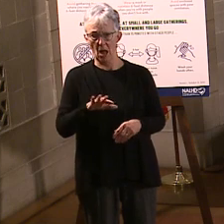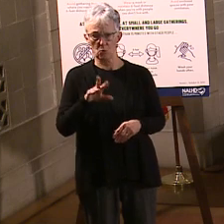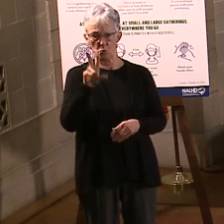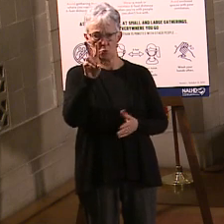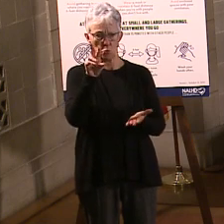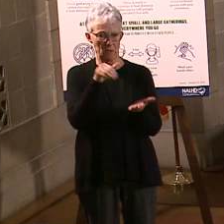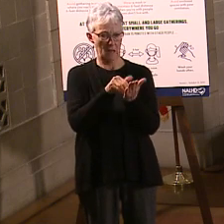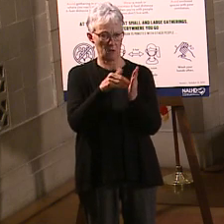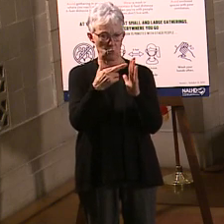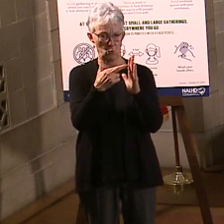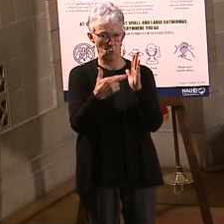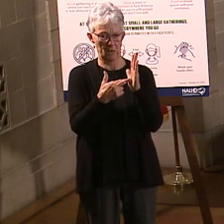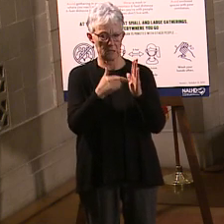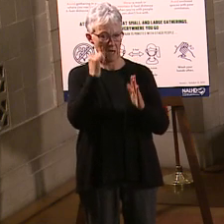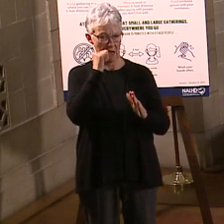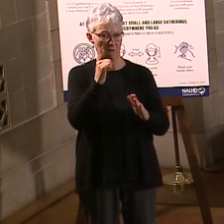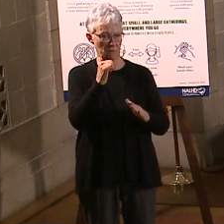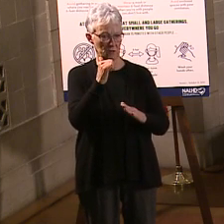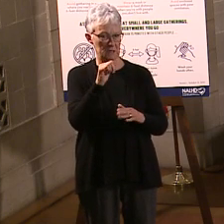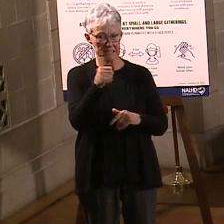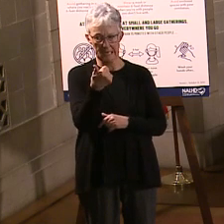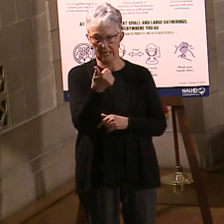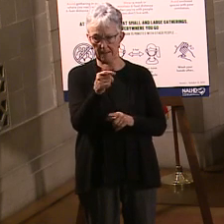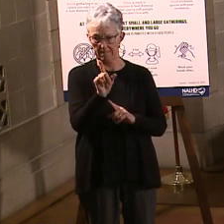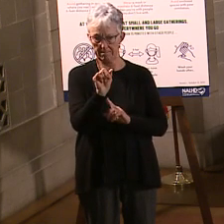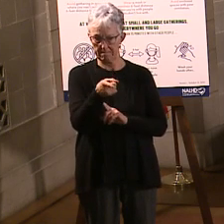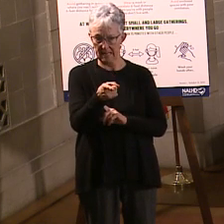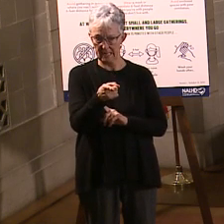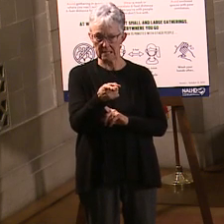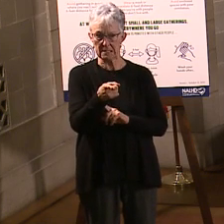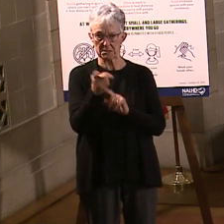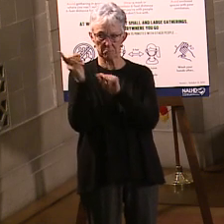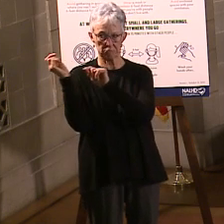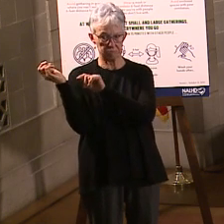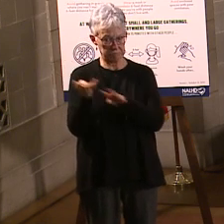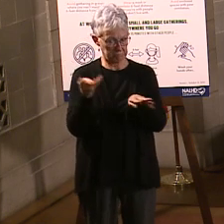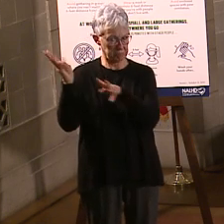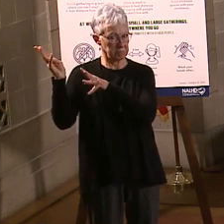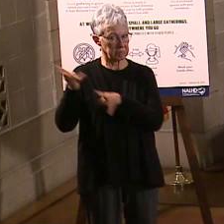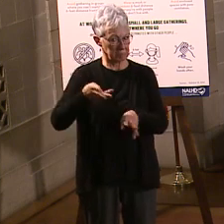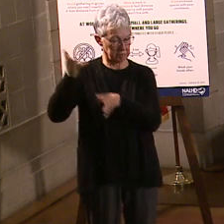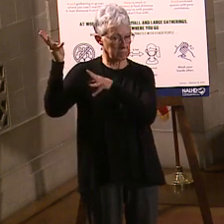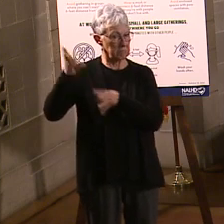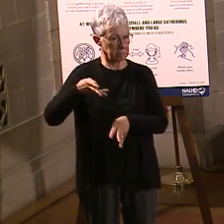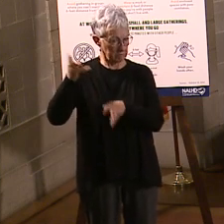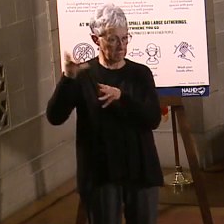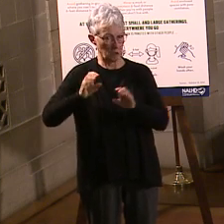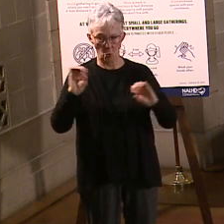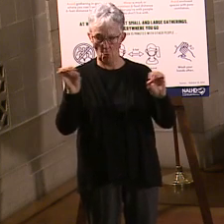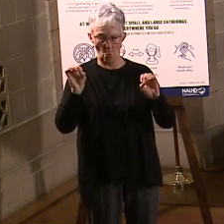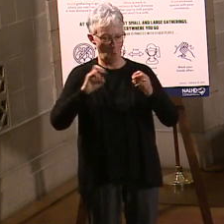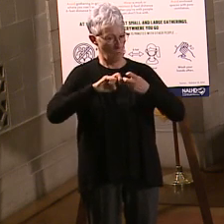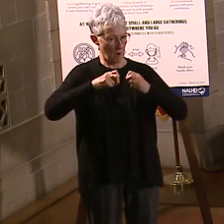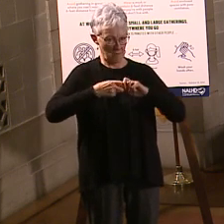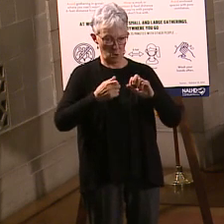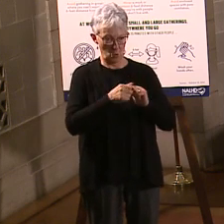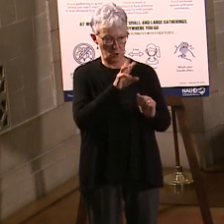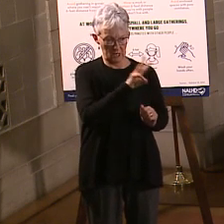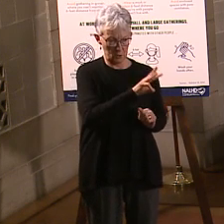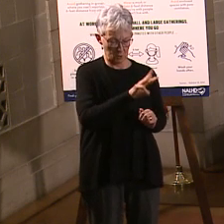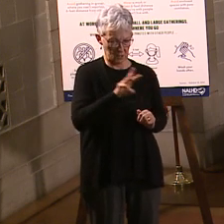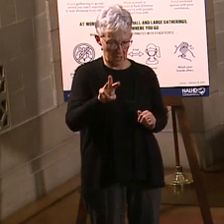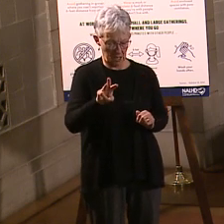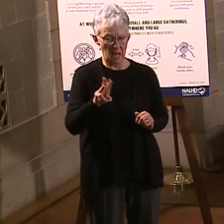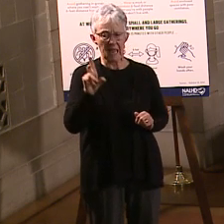minutes or so into the afternoon, and we didn't have any hiccups with the website. We did have a few calls about on the review